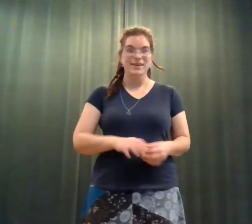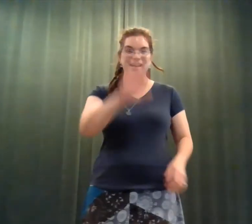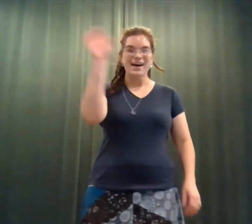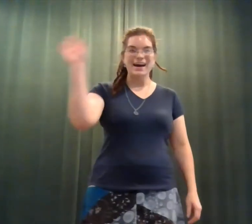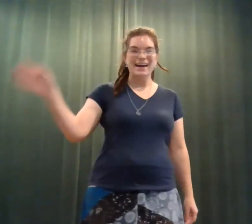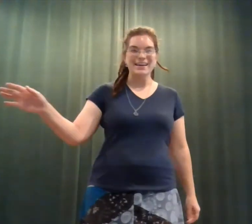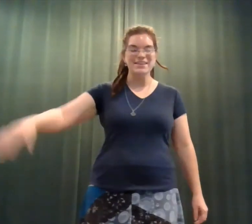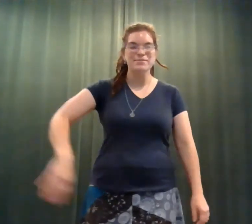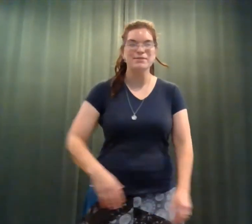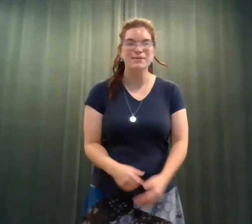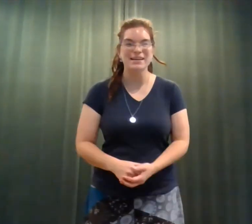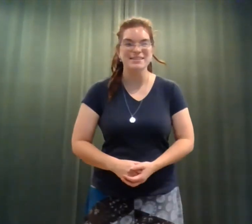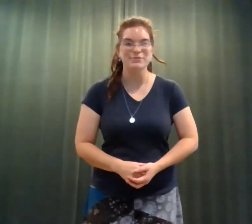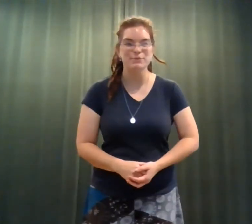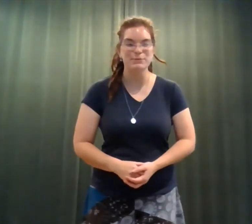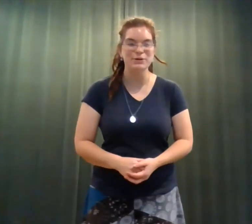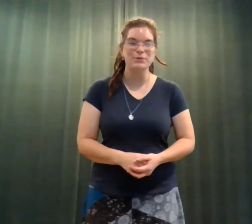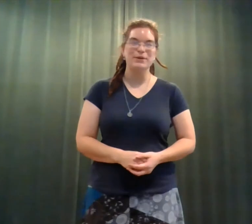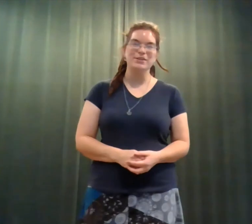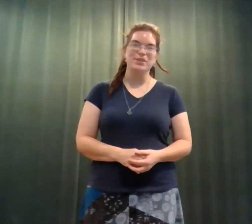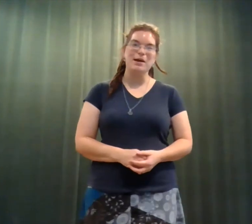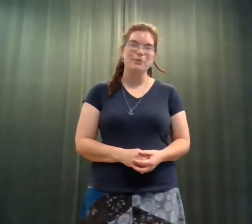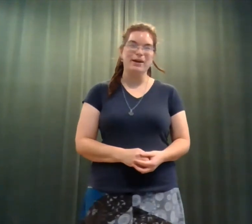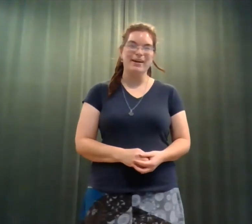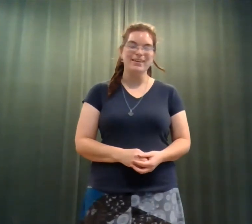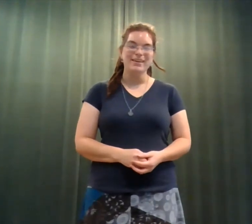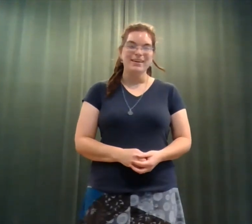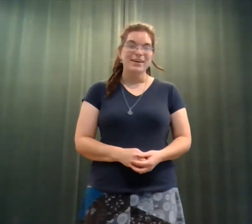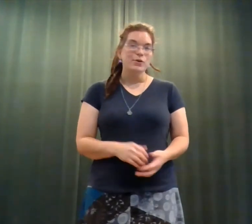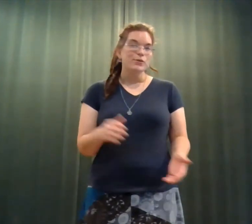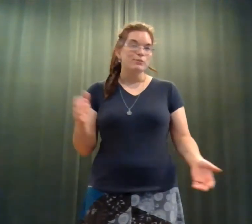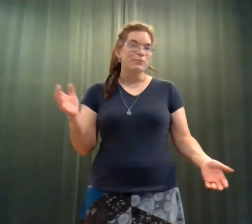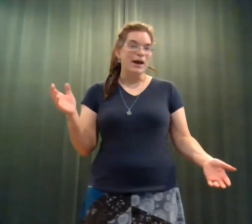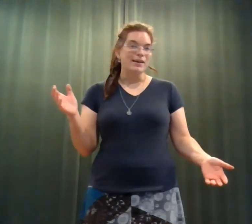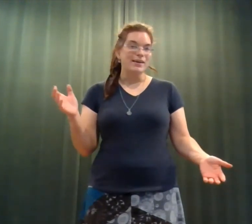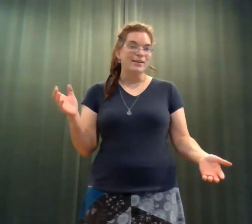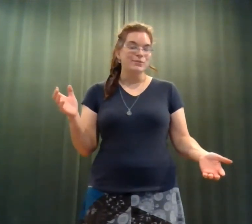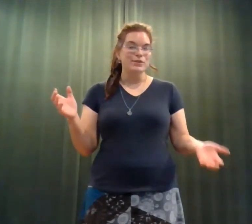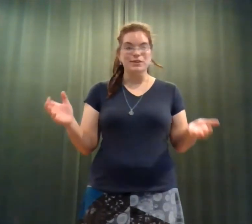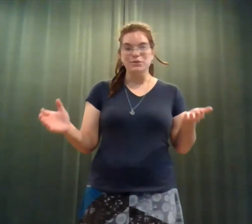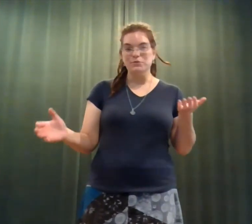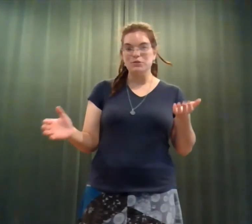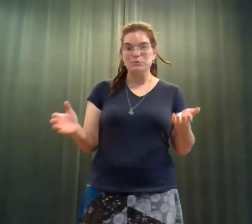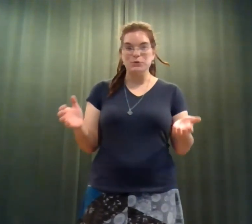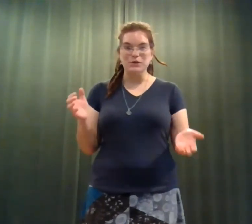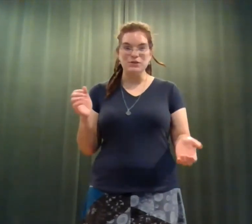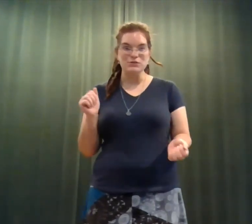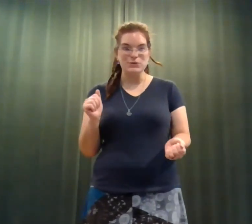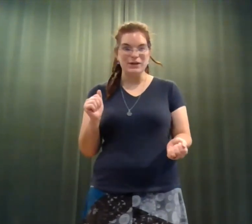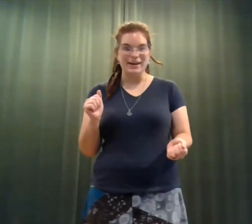Hi, it's Ms. Magda from the Bordeaux Branch Library, back again with another spooky story.